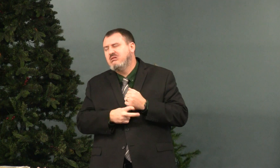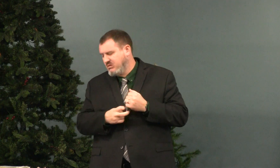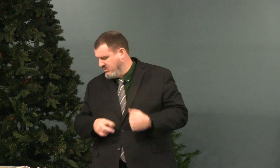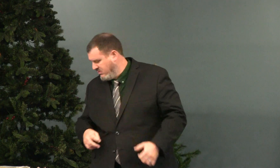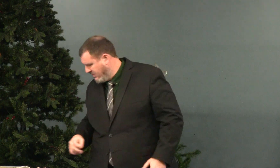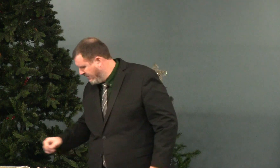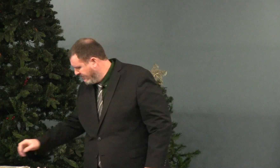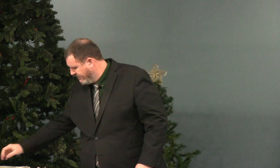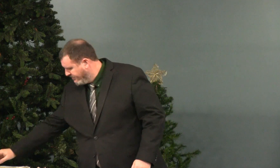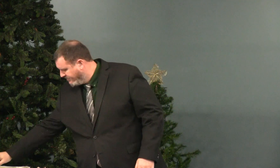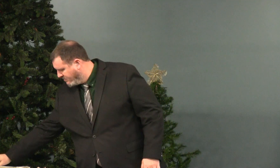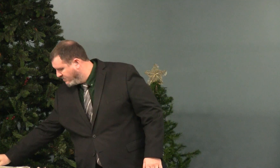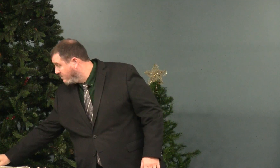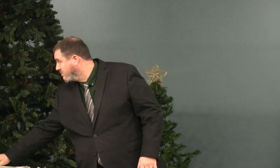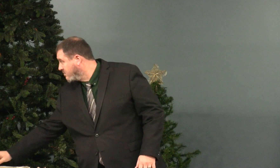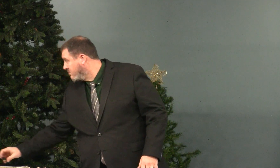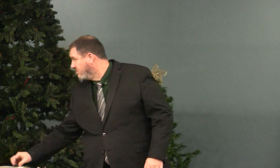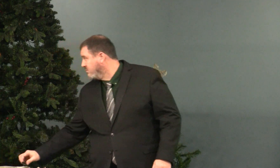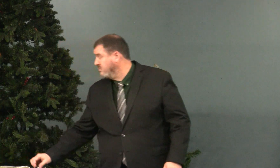I don't think there's any verses in there about stealing.